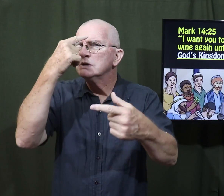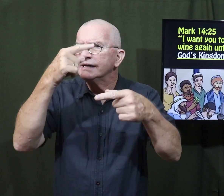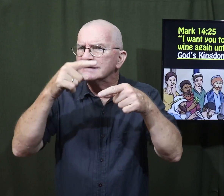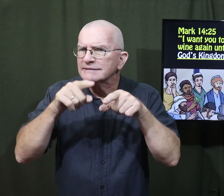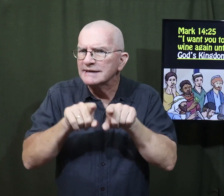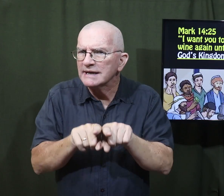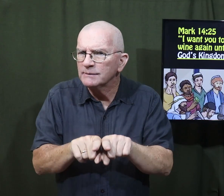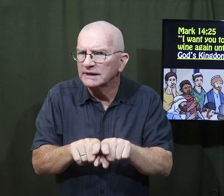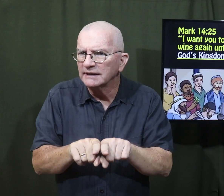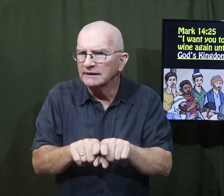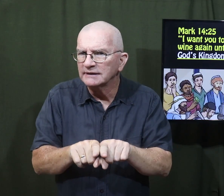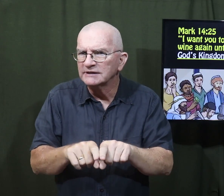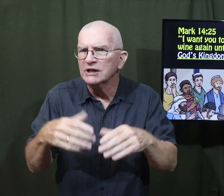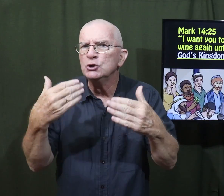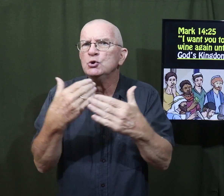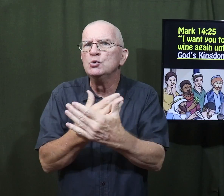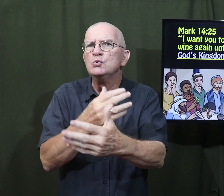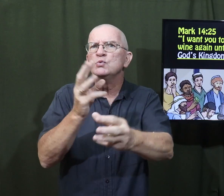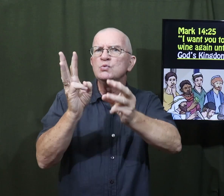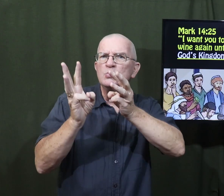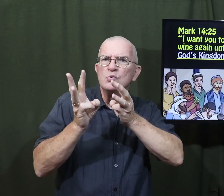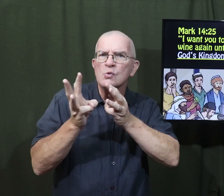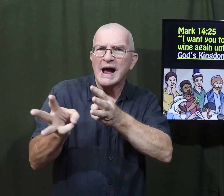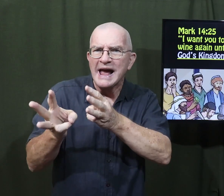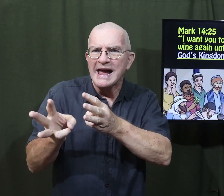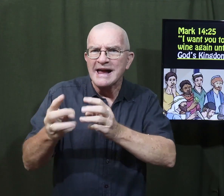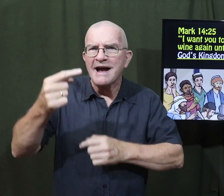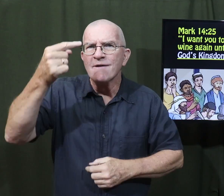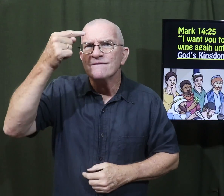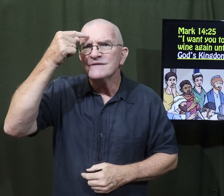It's the new agreement. The new way